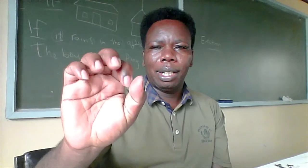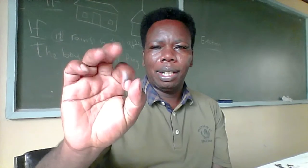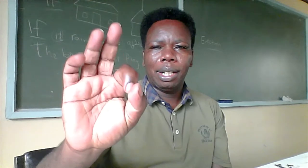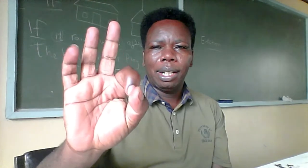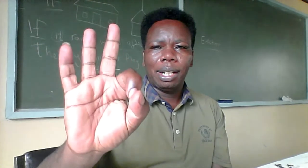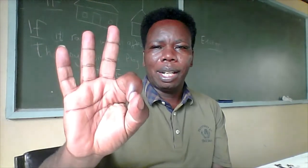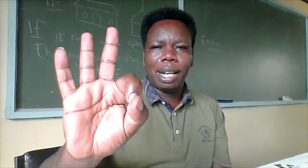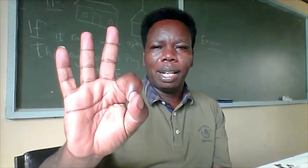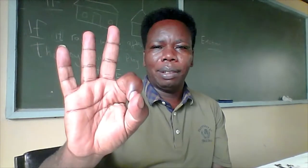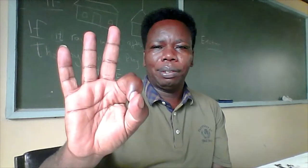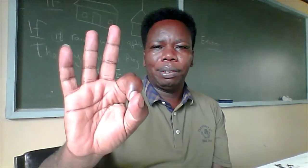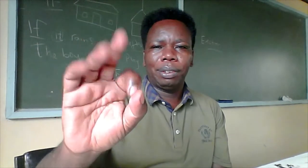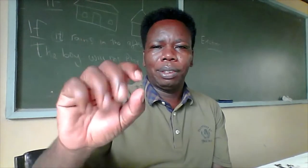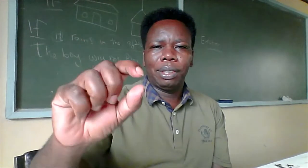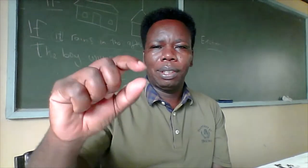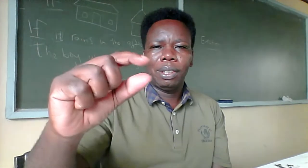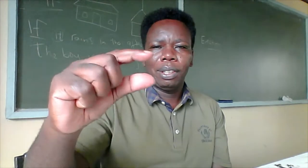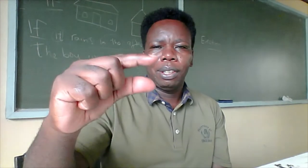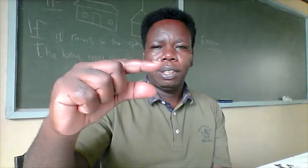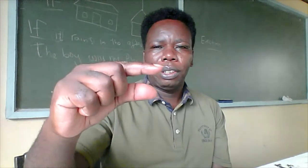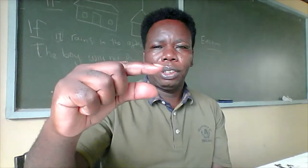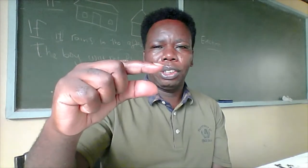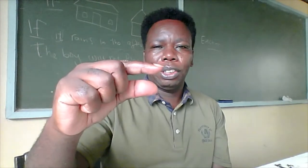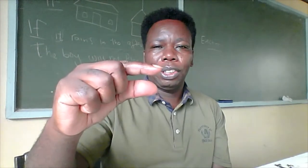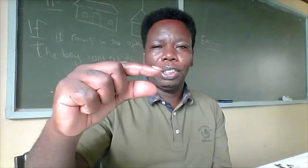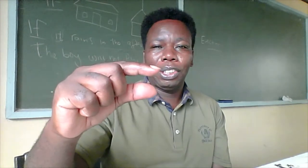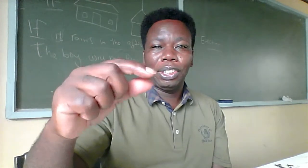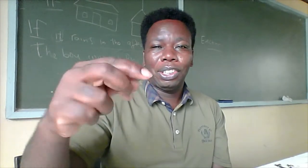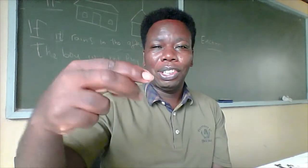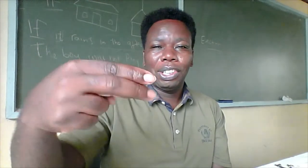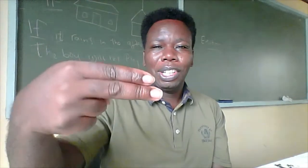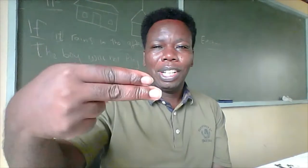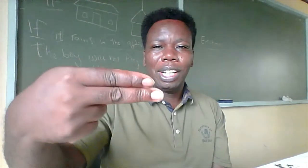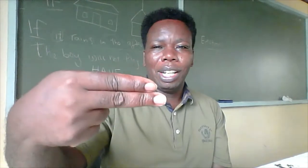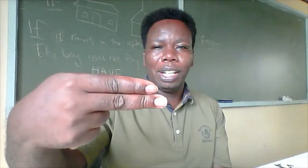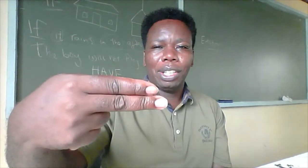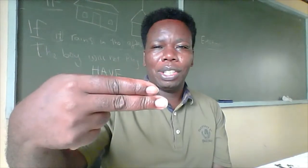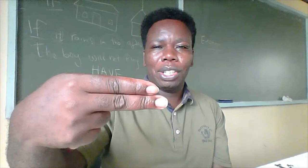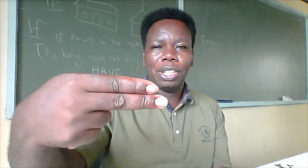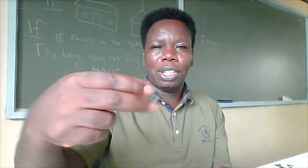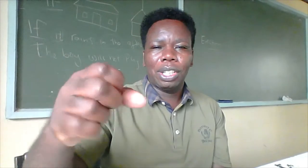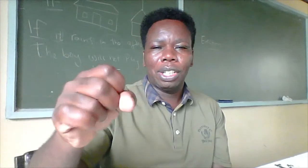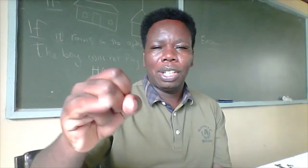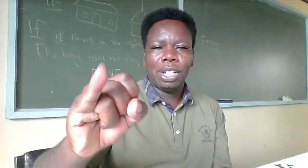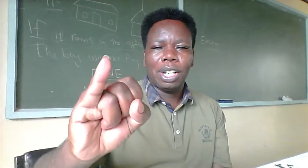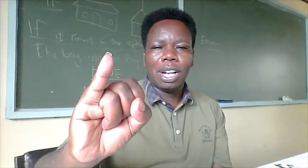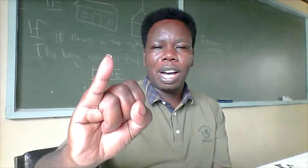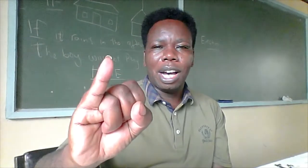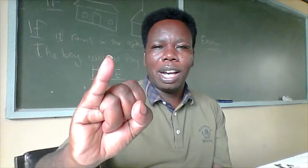F, G, H, I,